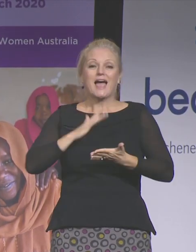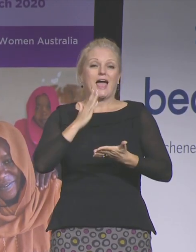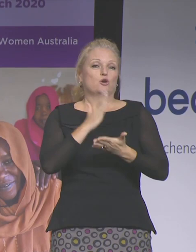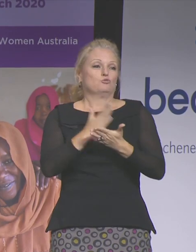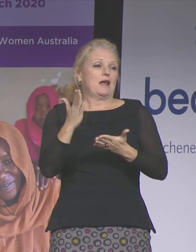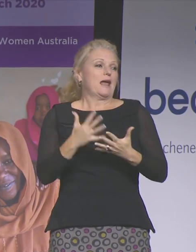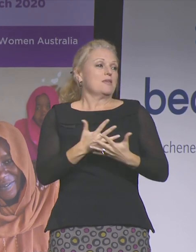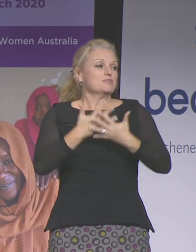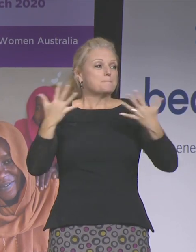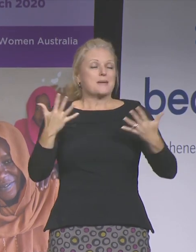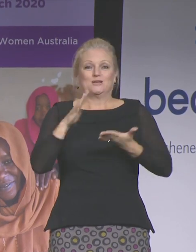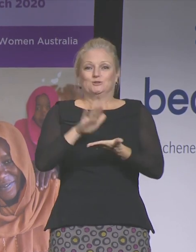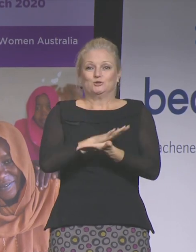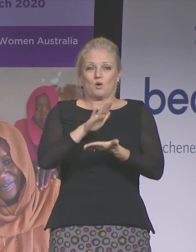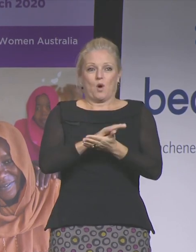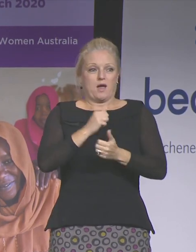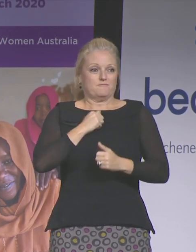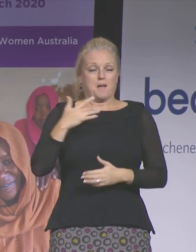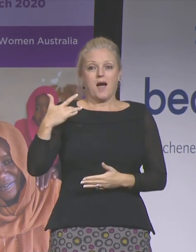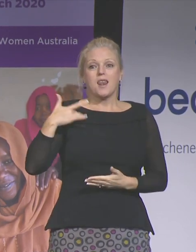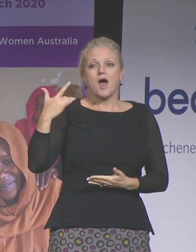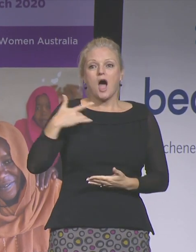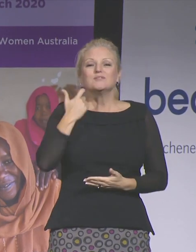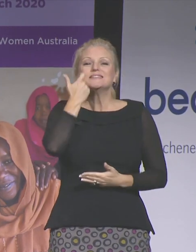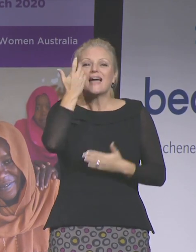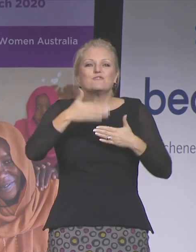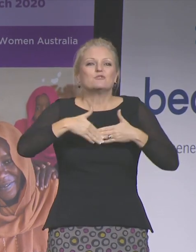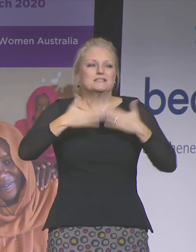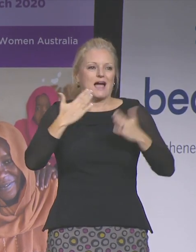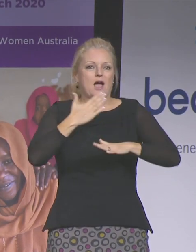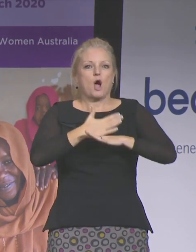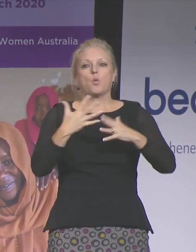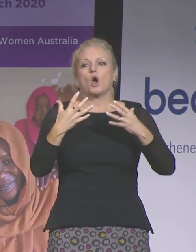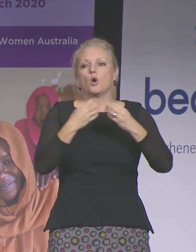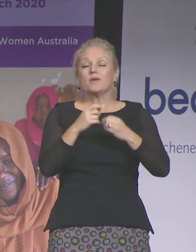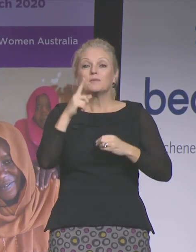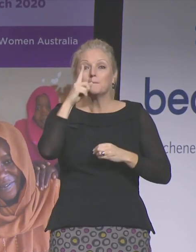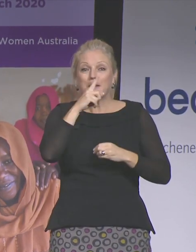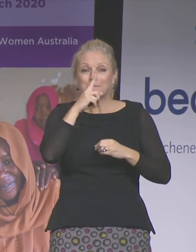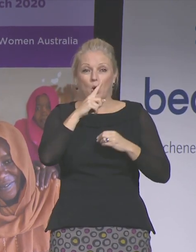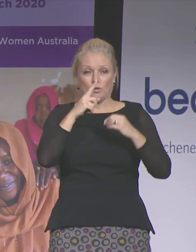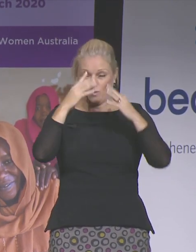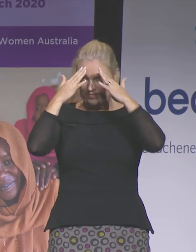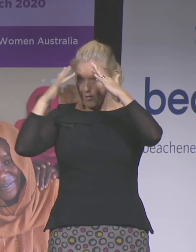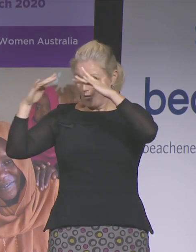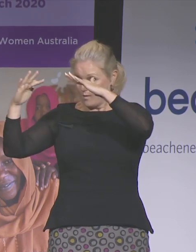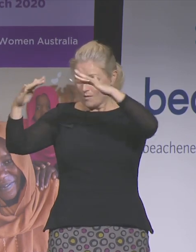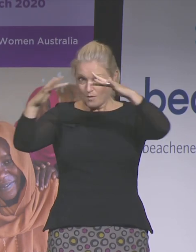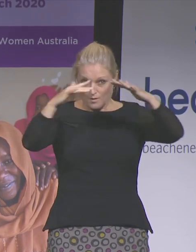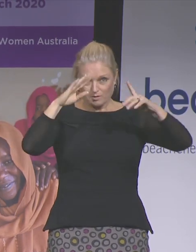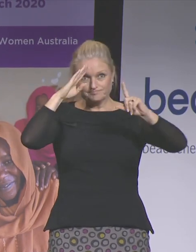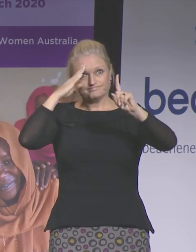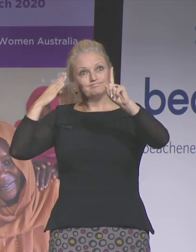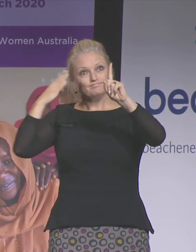is that every day I am privileged to work with people who want to create a more equal world.